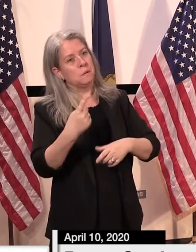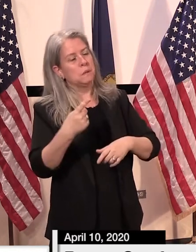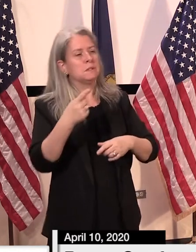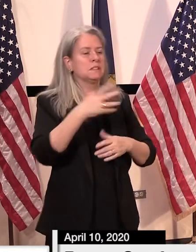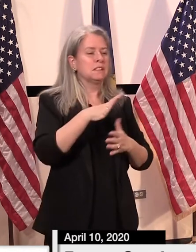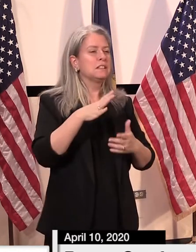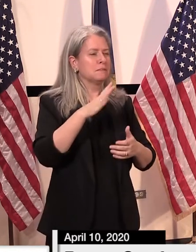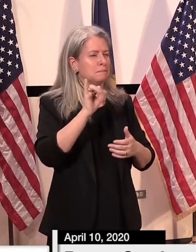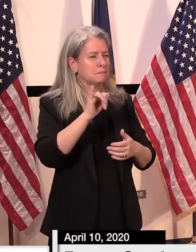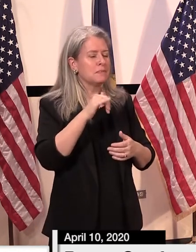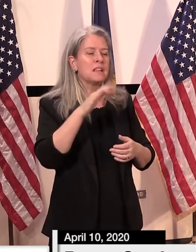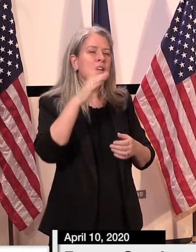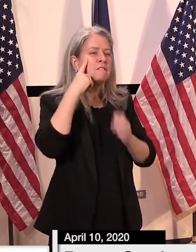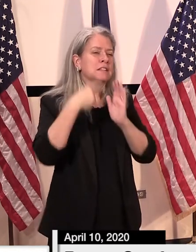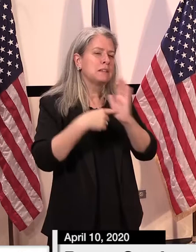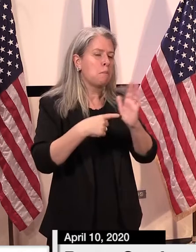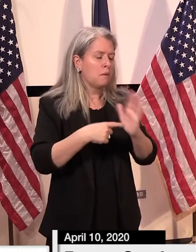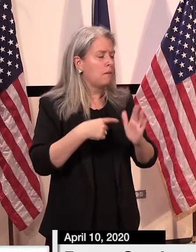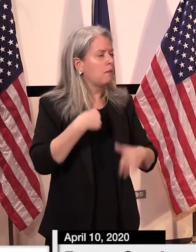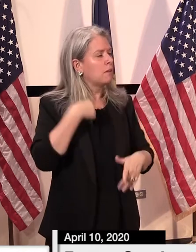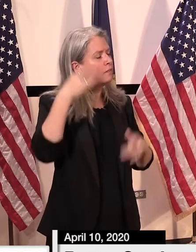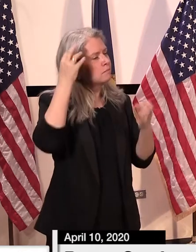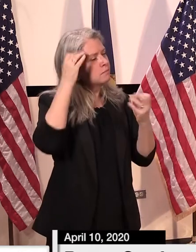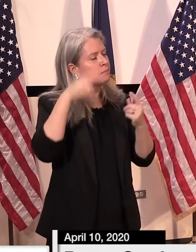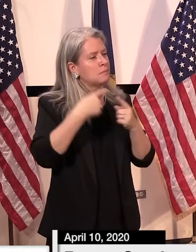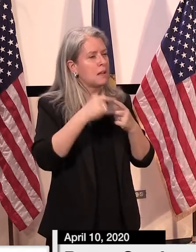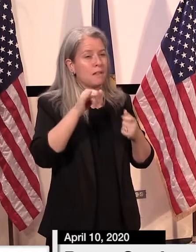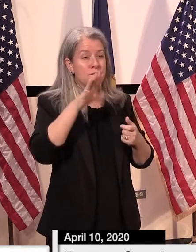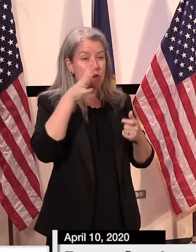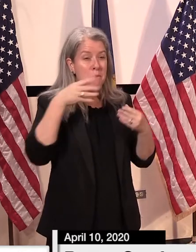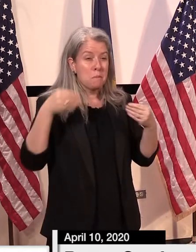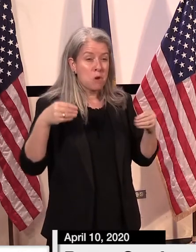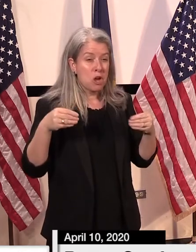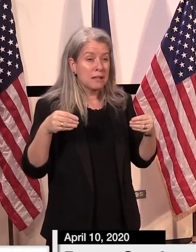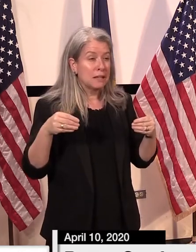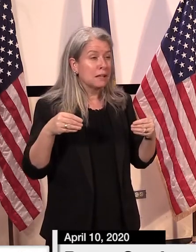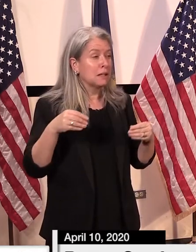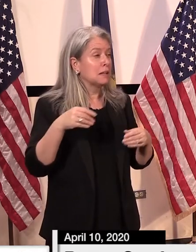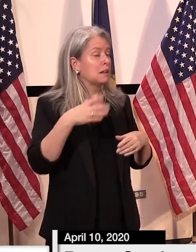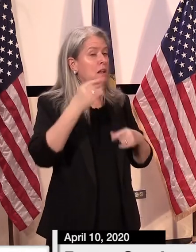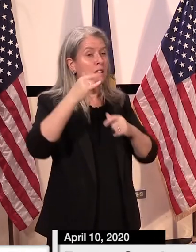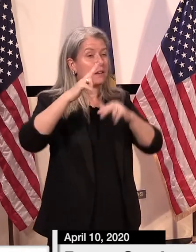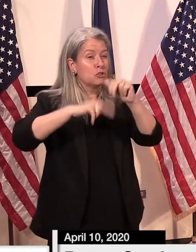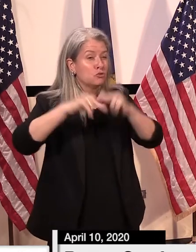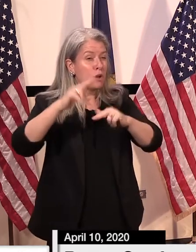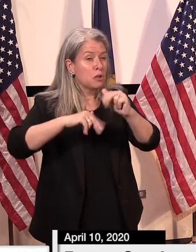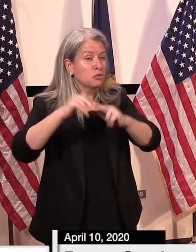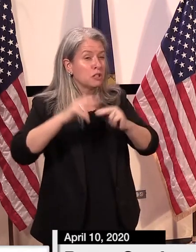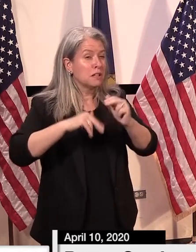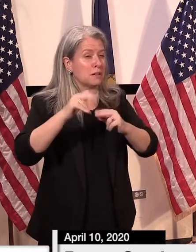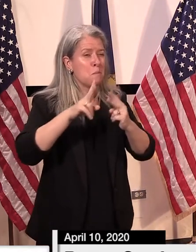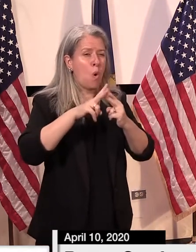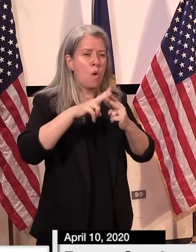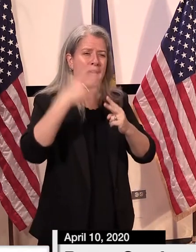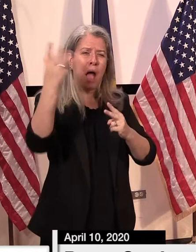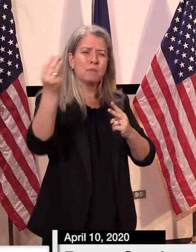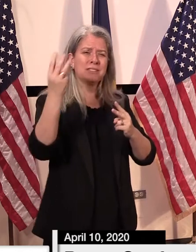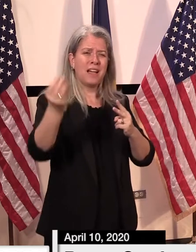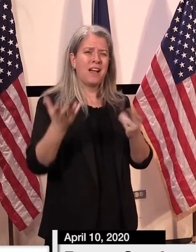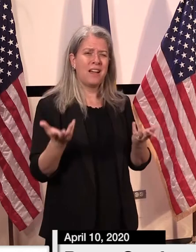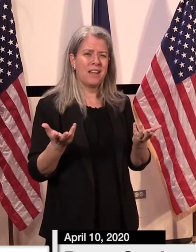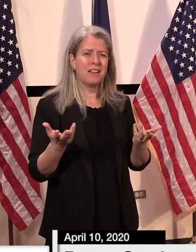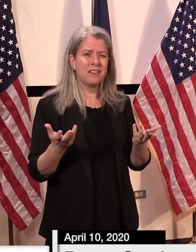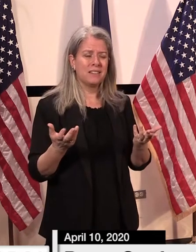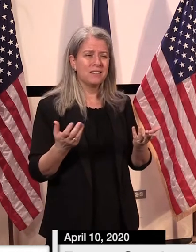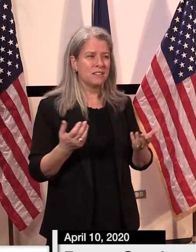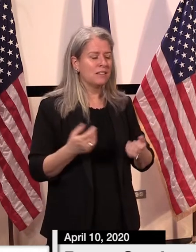specifically, I'm thinking, um, farmers markets and construction. And, um, I may,